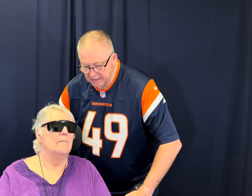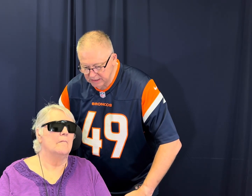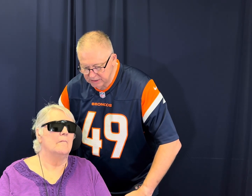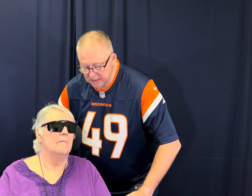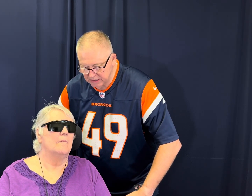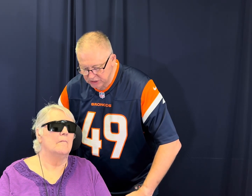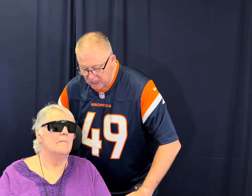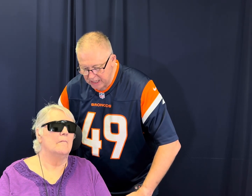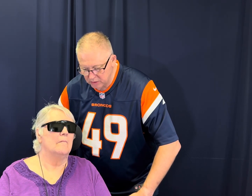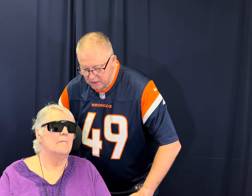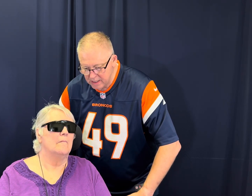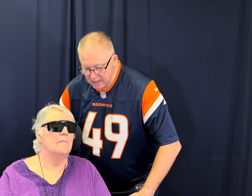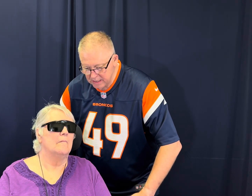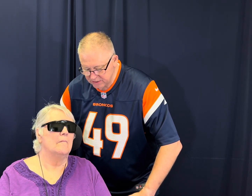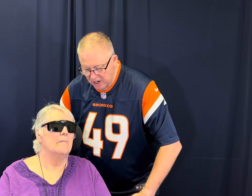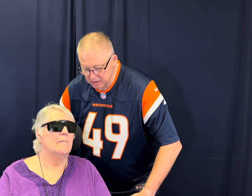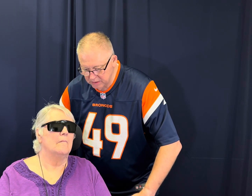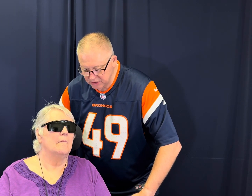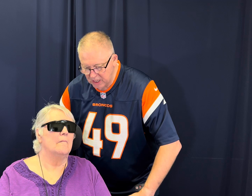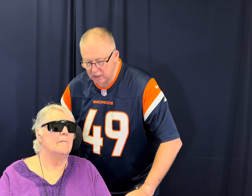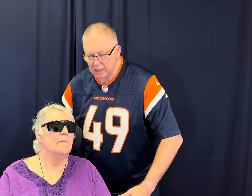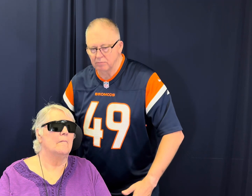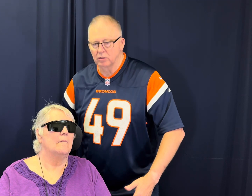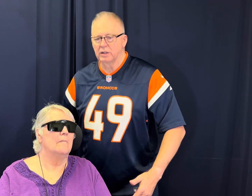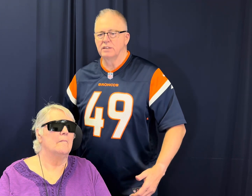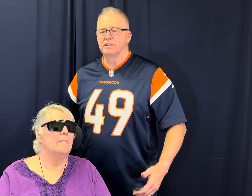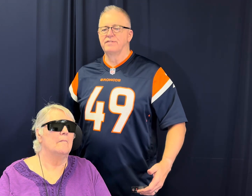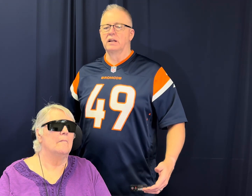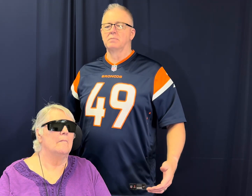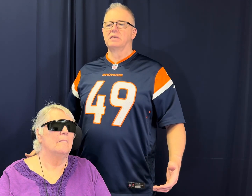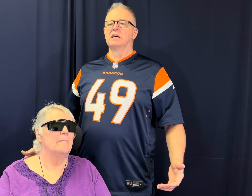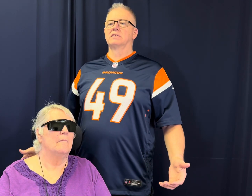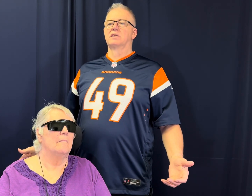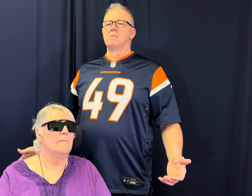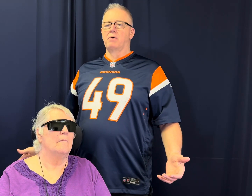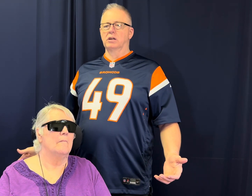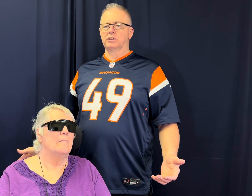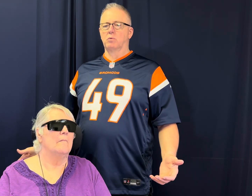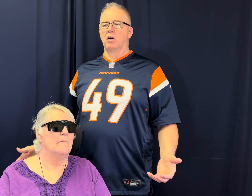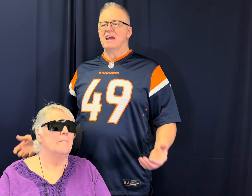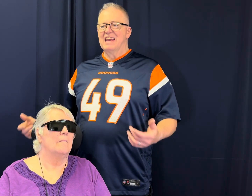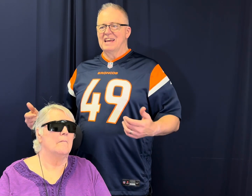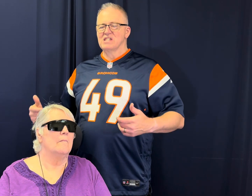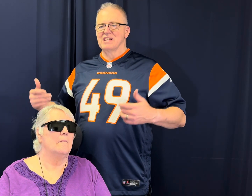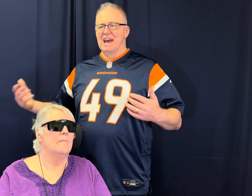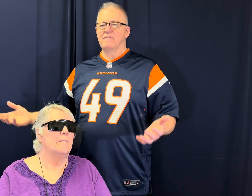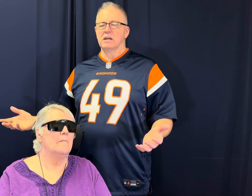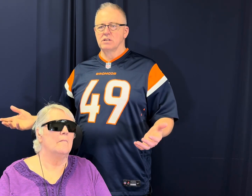as a child, as a toddler and a child, I'm learning to develop this posture. Well, it is an evidence